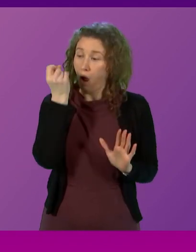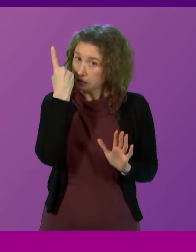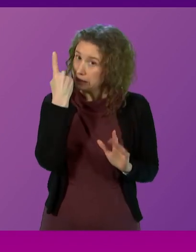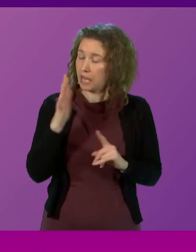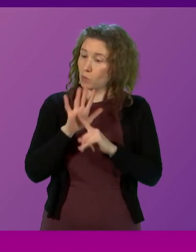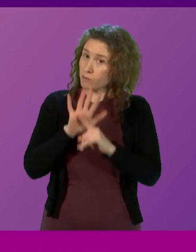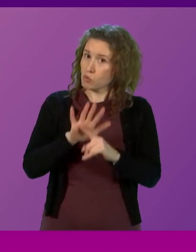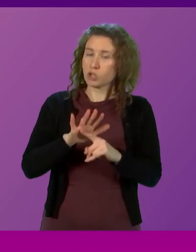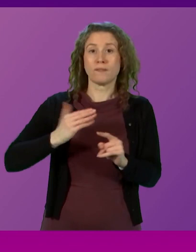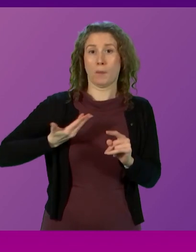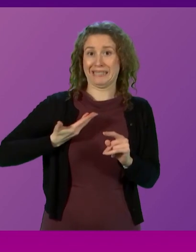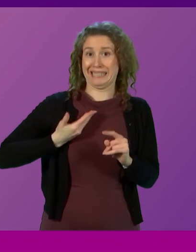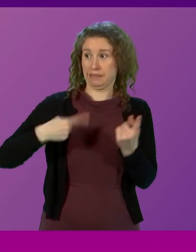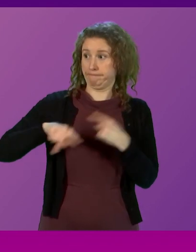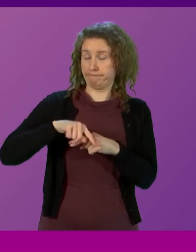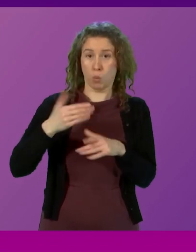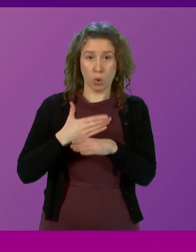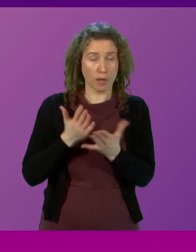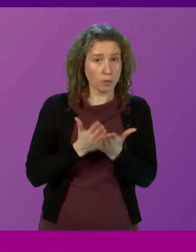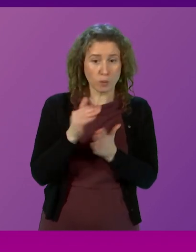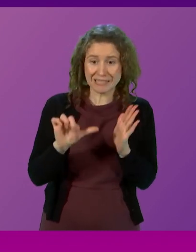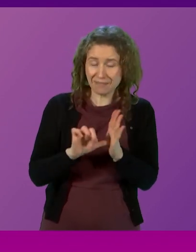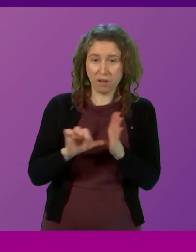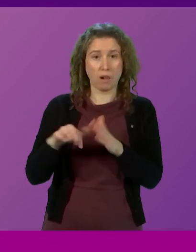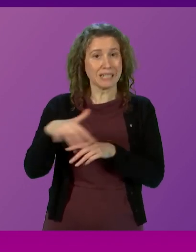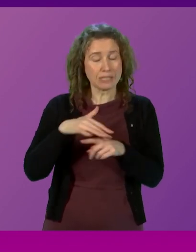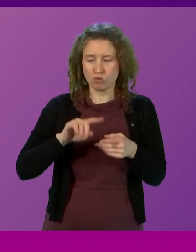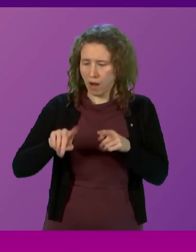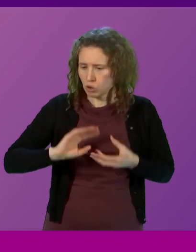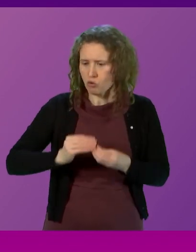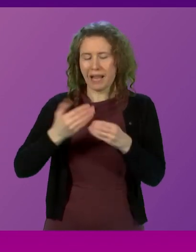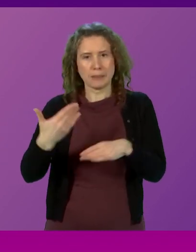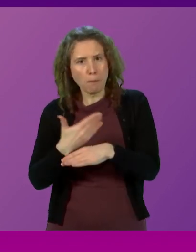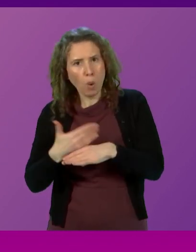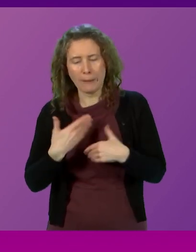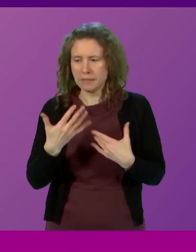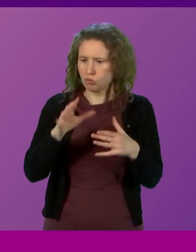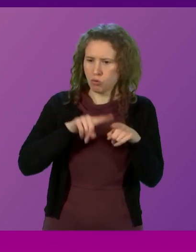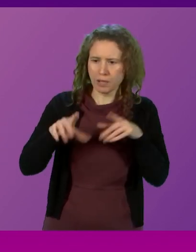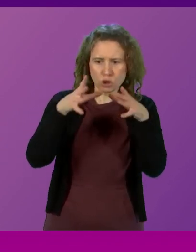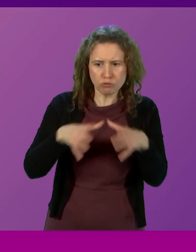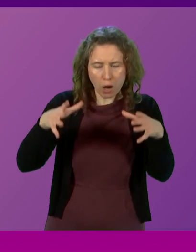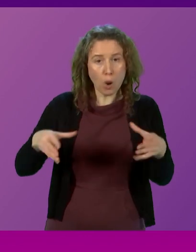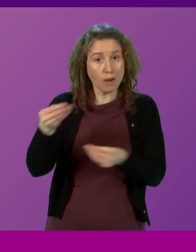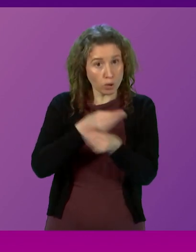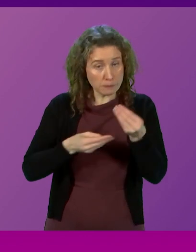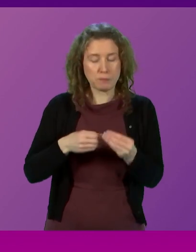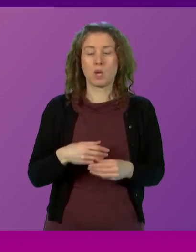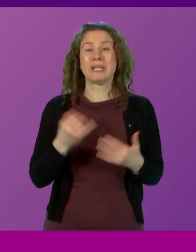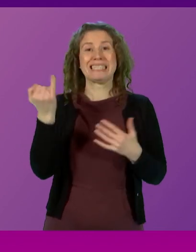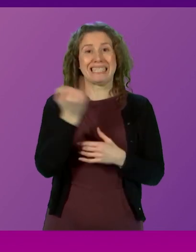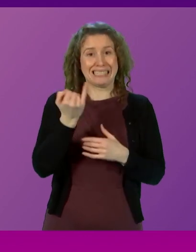faced by business working in difficult conditions to create employment and growth in our economy. 16 business